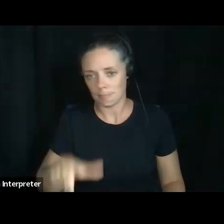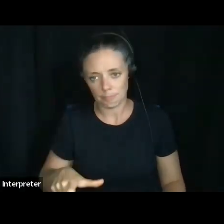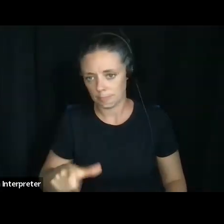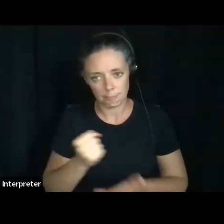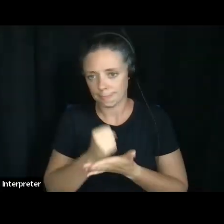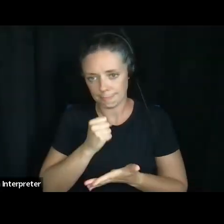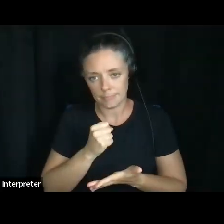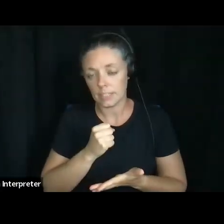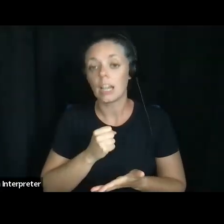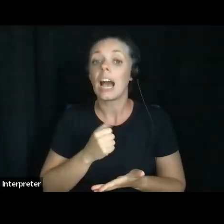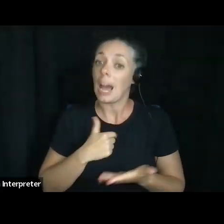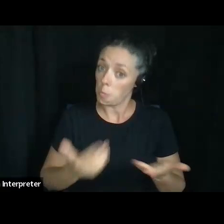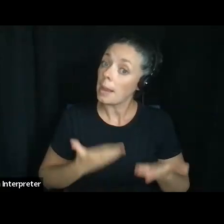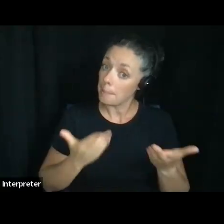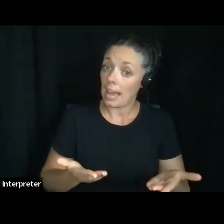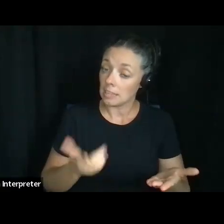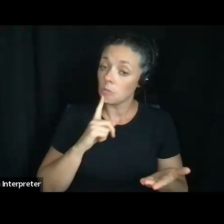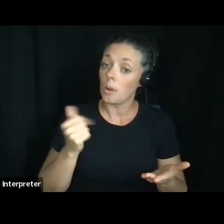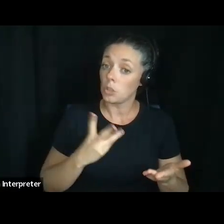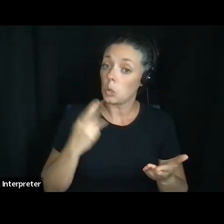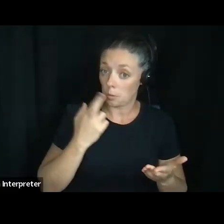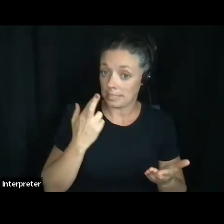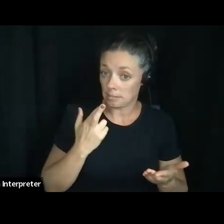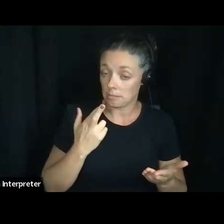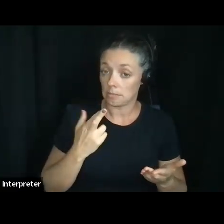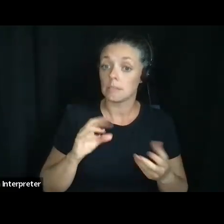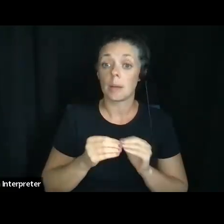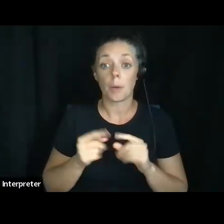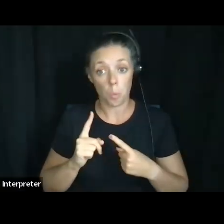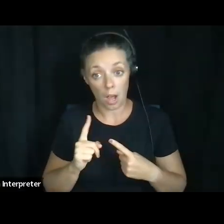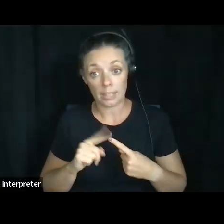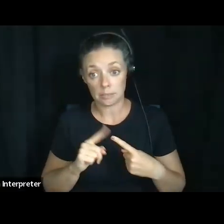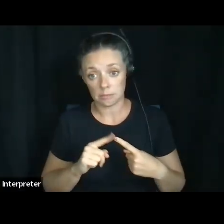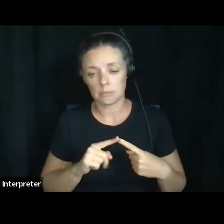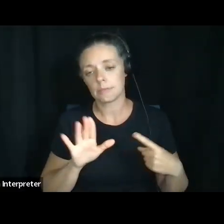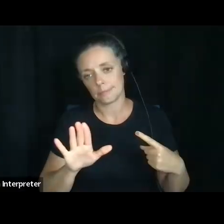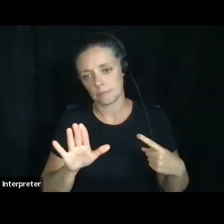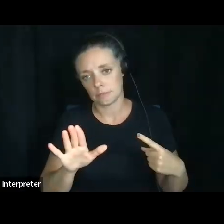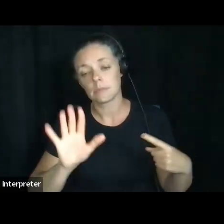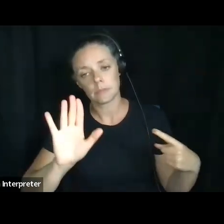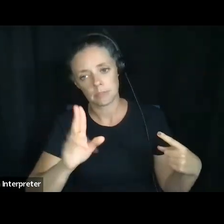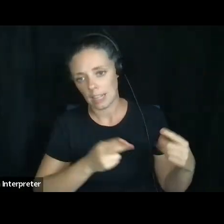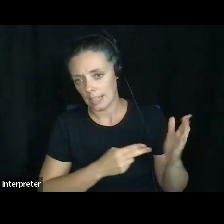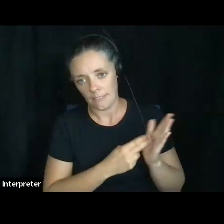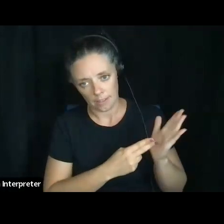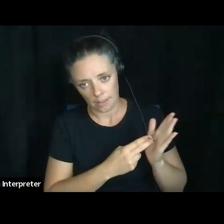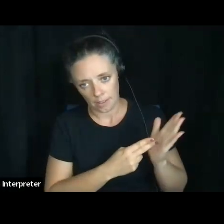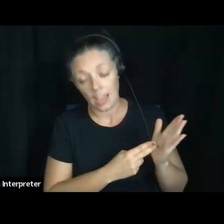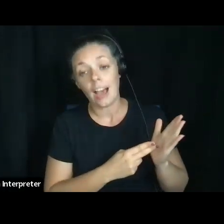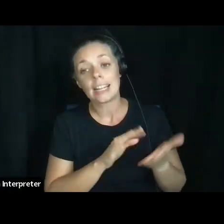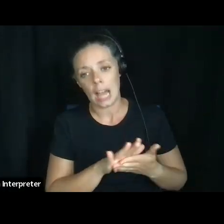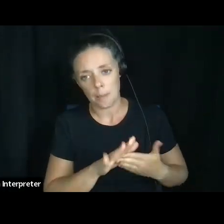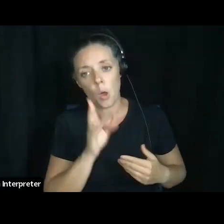for a couple of different reasons. Number one, let's face it, documents look more legit